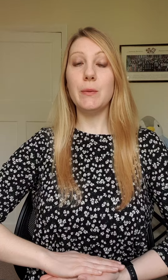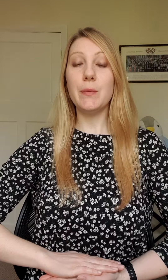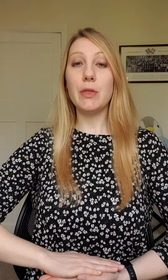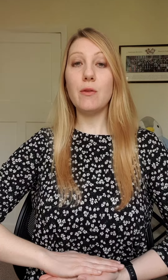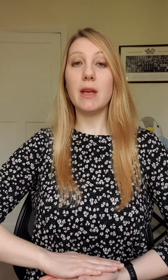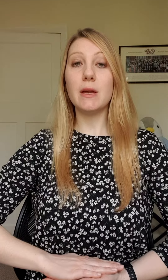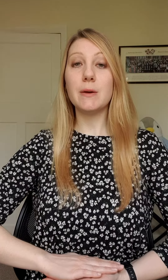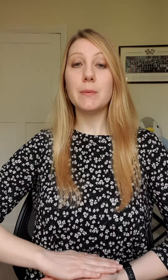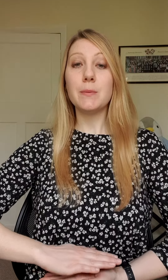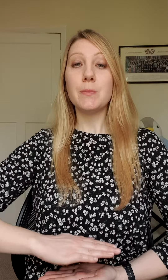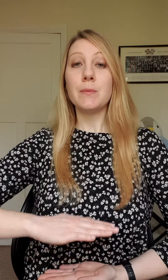three.